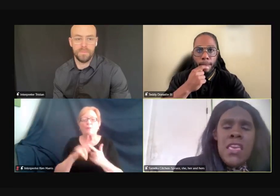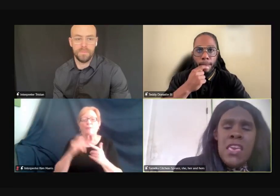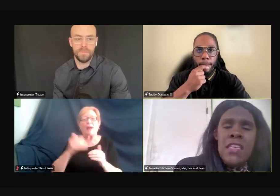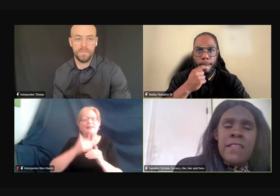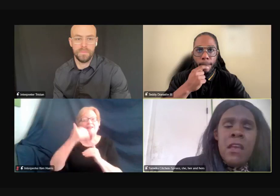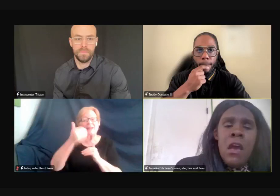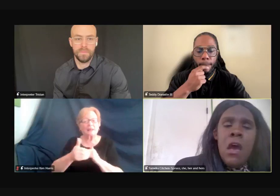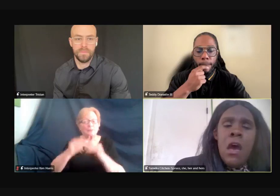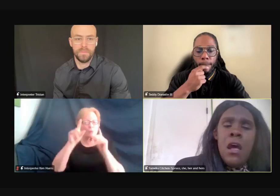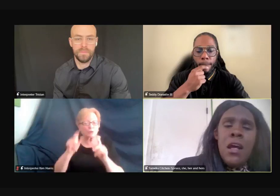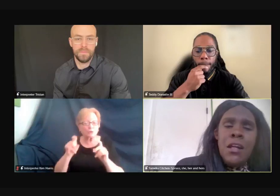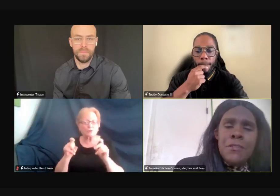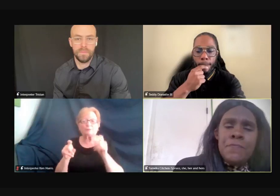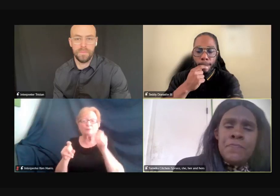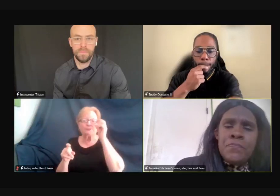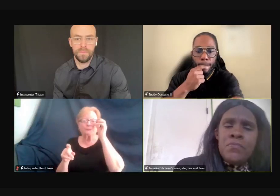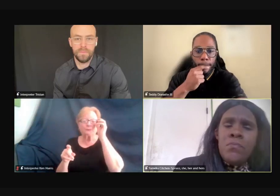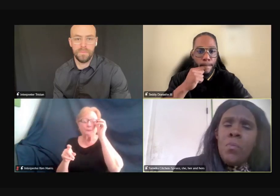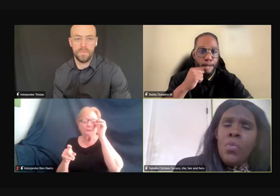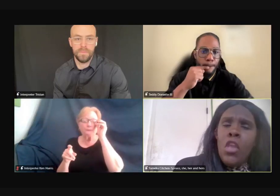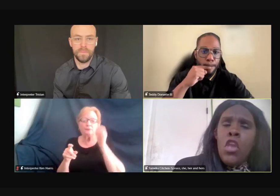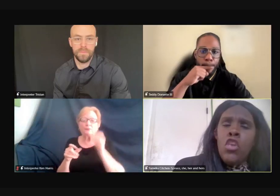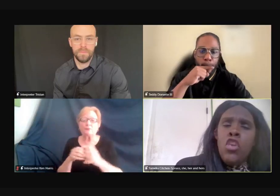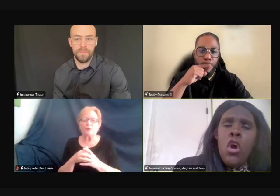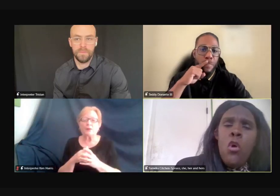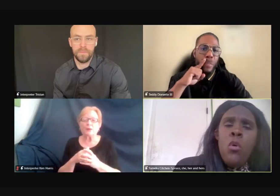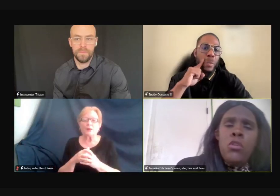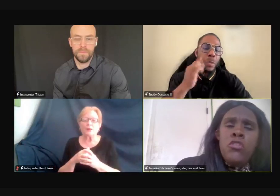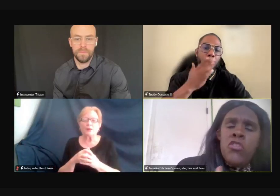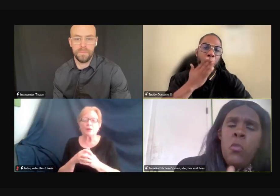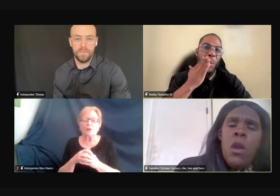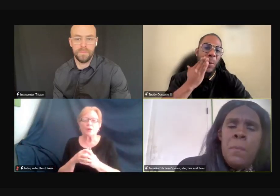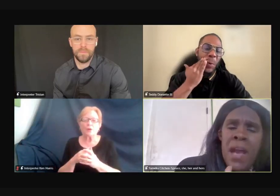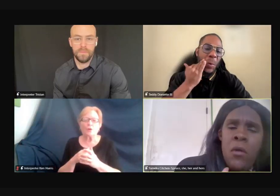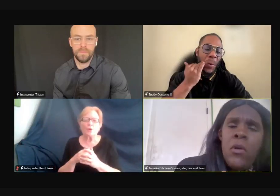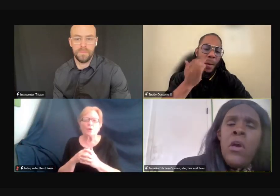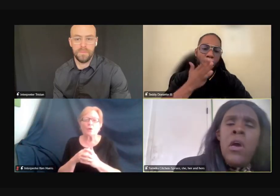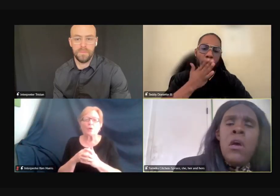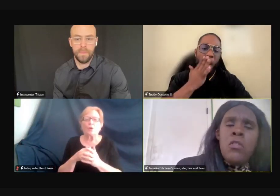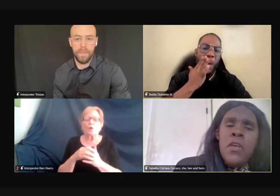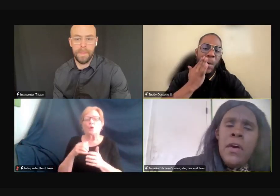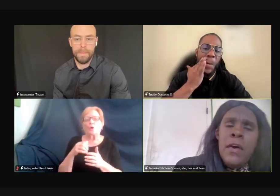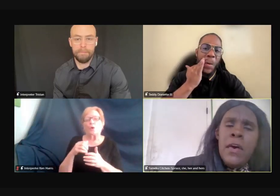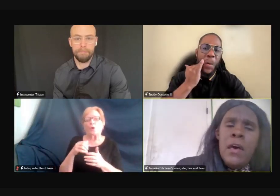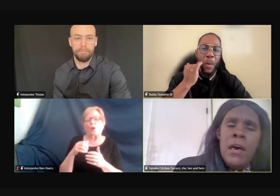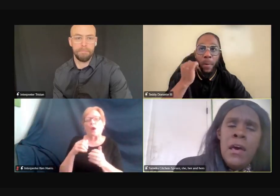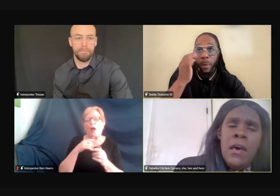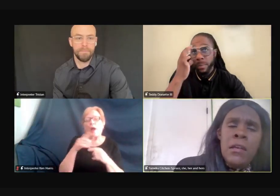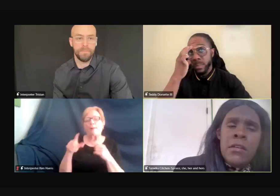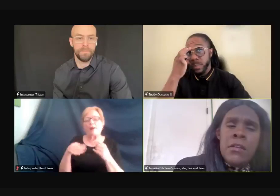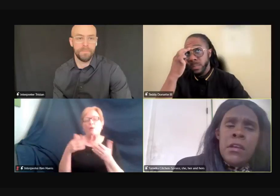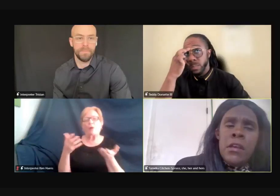is, you know, just more about the,